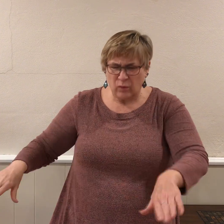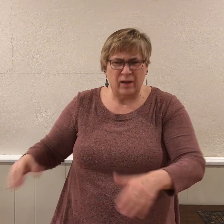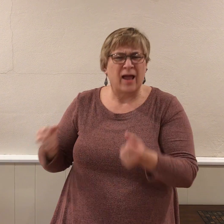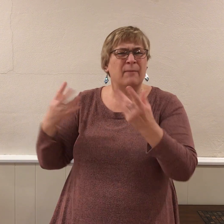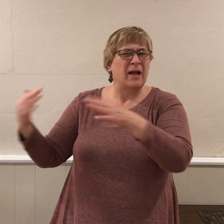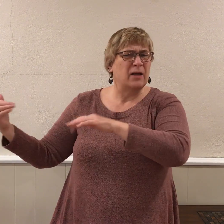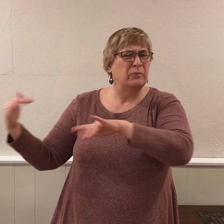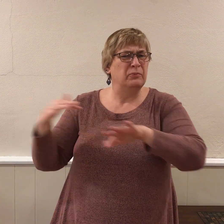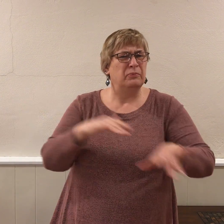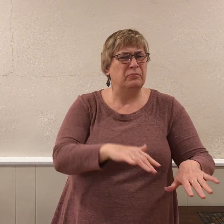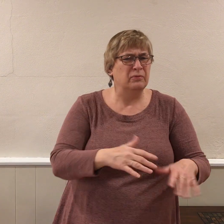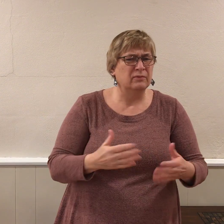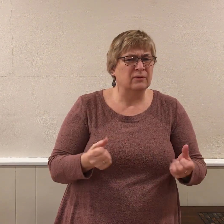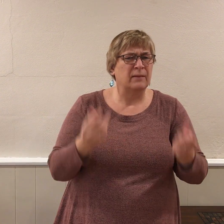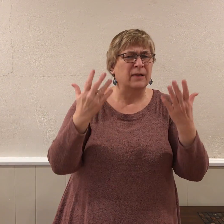How many children are coming?